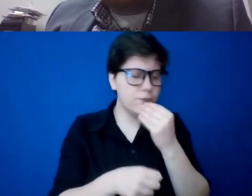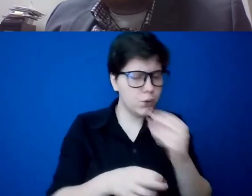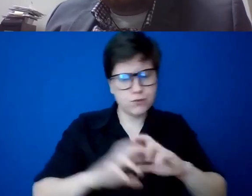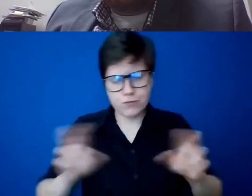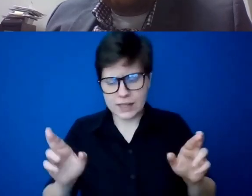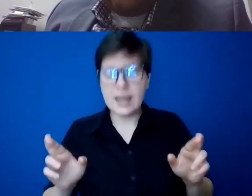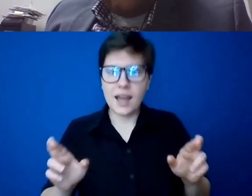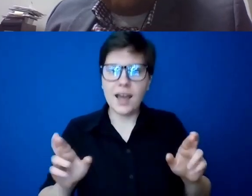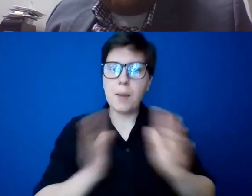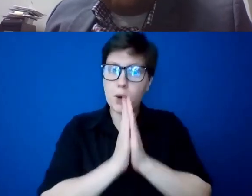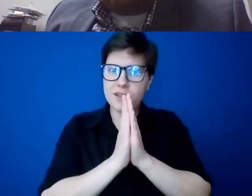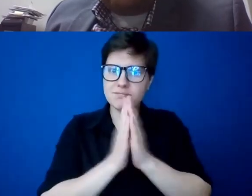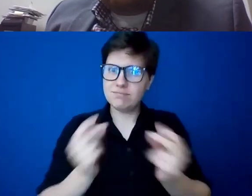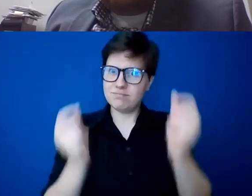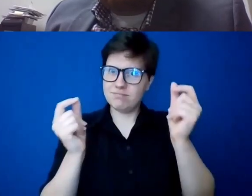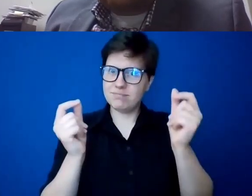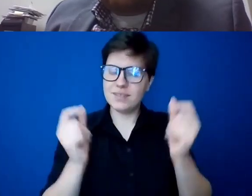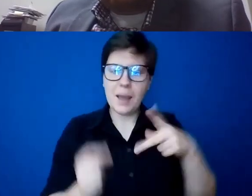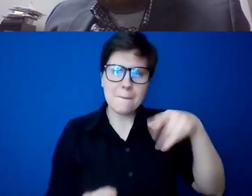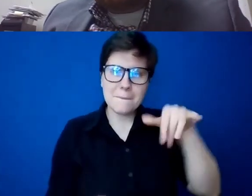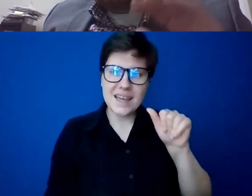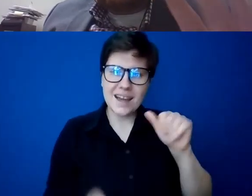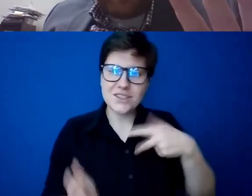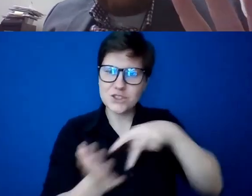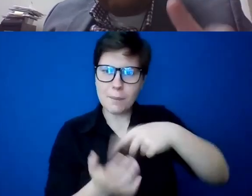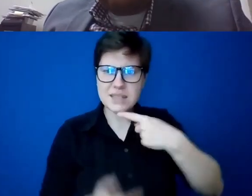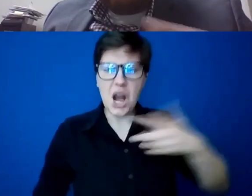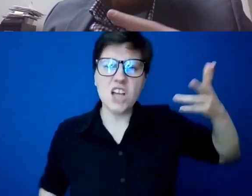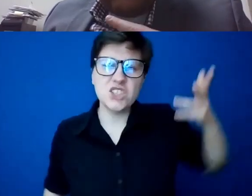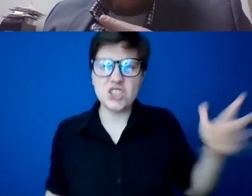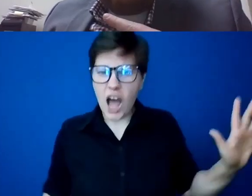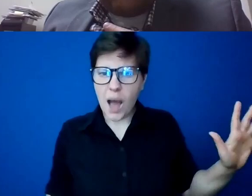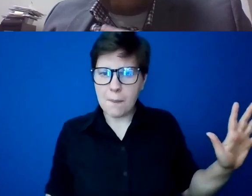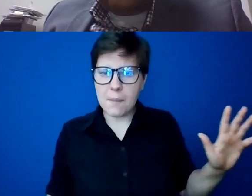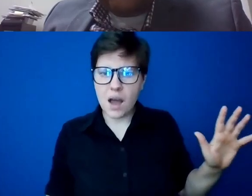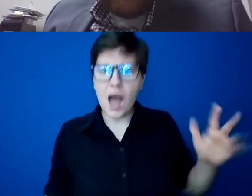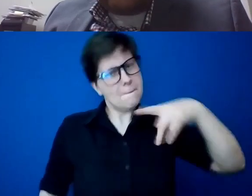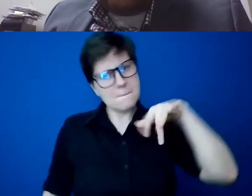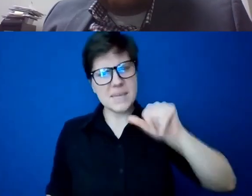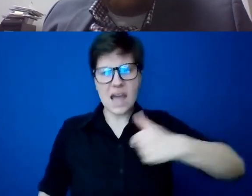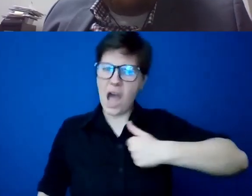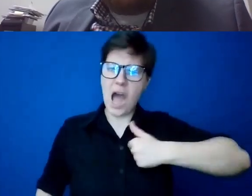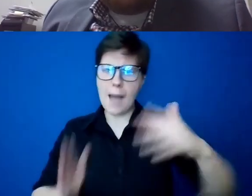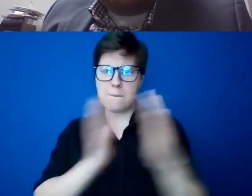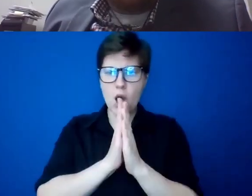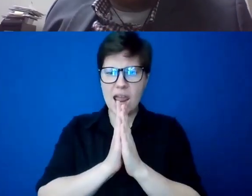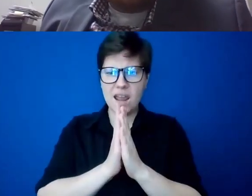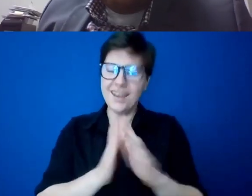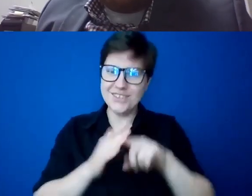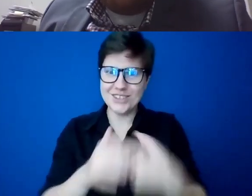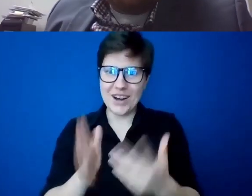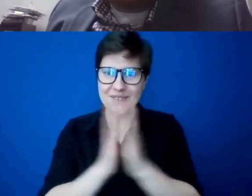started to bless the food and, uh, and Pia stood up and she said, stop Pia praise. And she started the grace